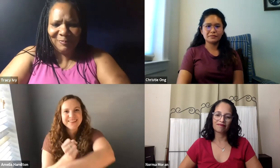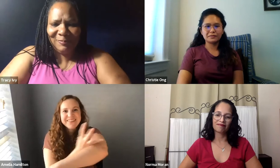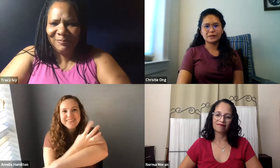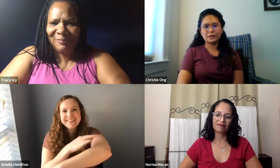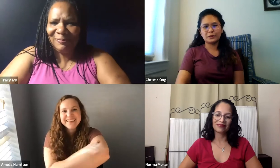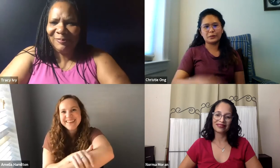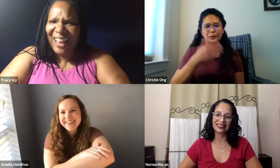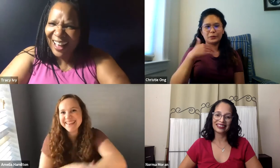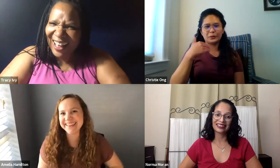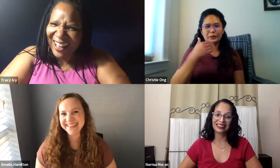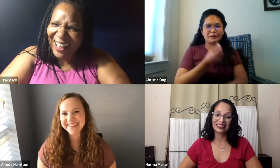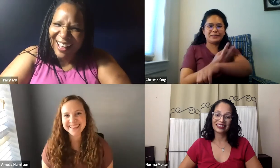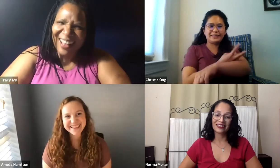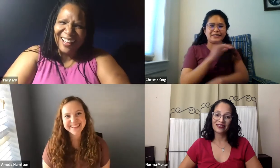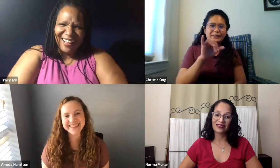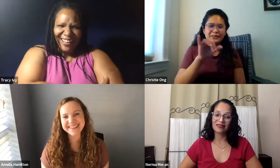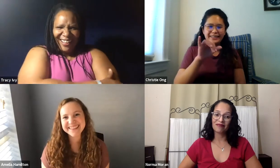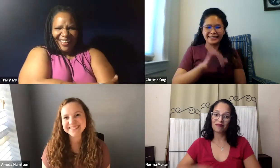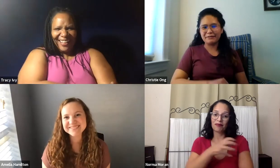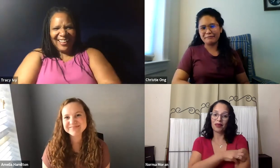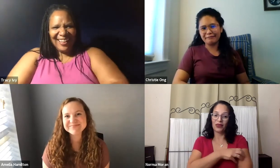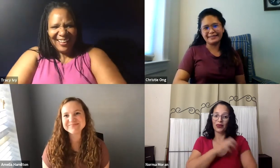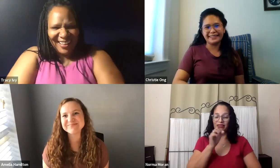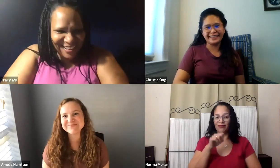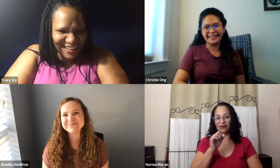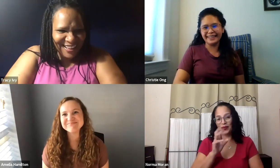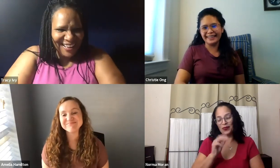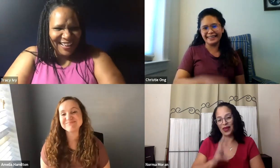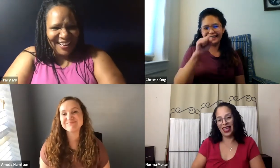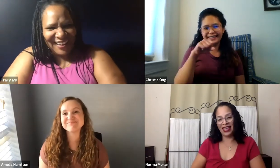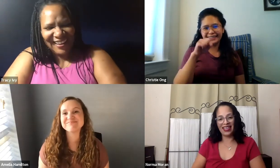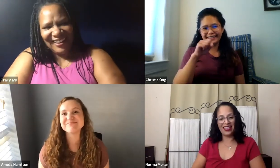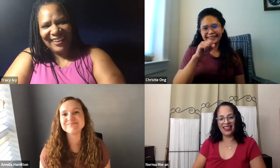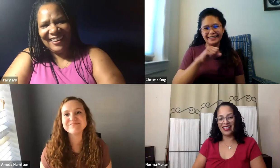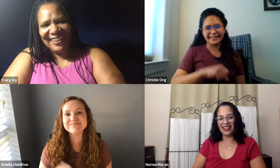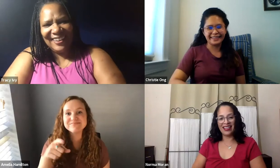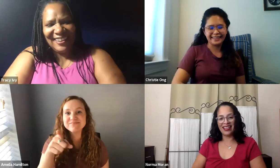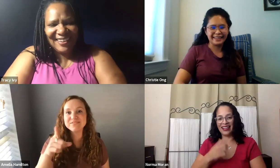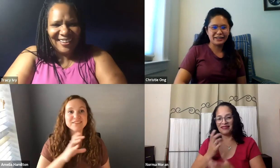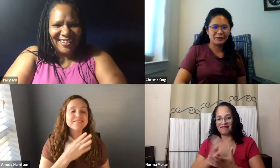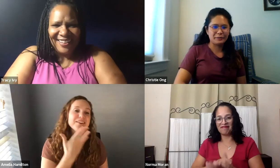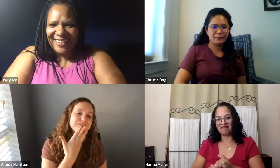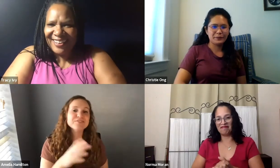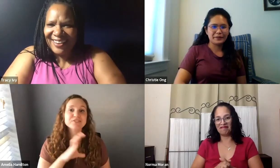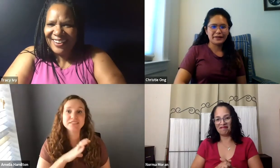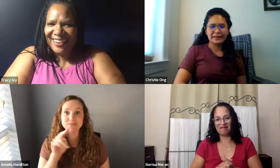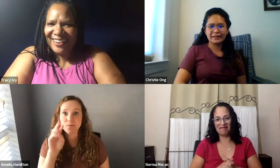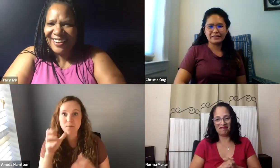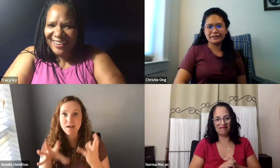cherish and value my culture. Oh my gosh, you gave me goosebumps. That's a good, great story. Yeah, that's powerful. Thank you.